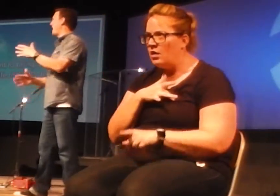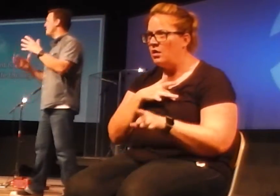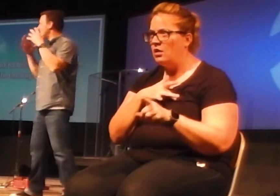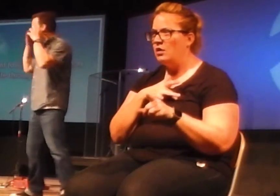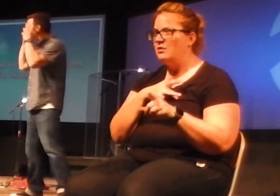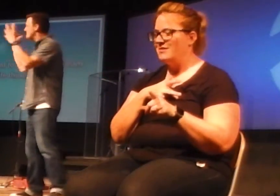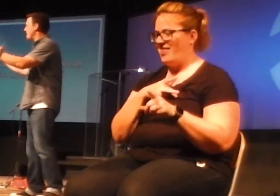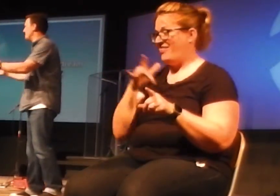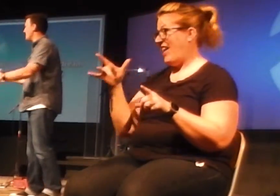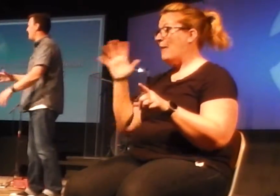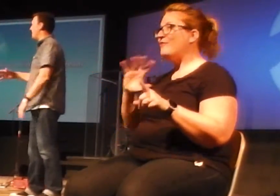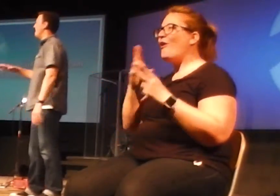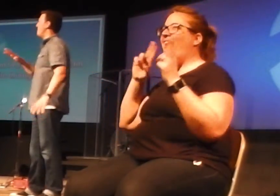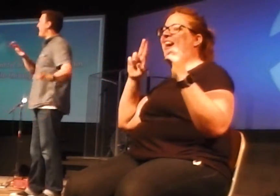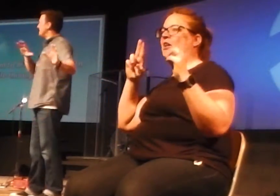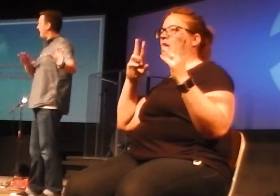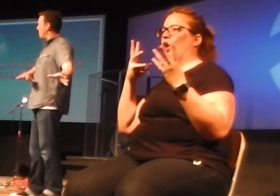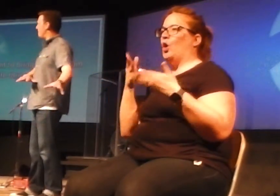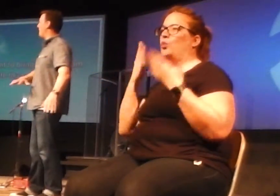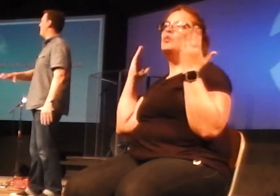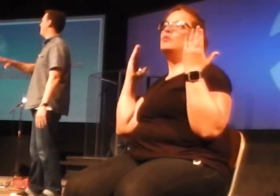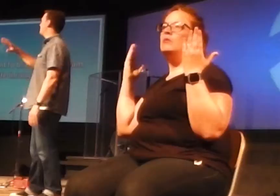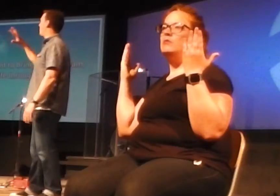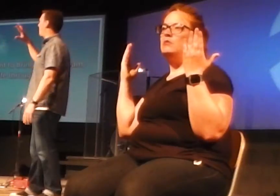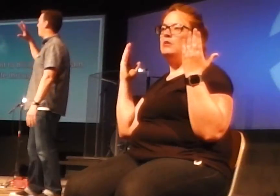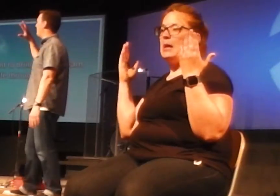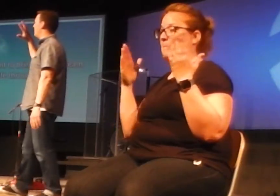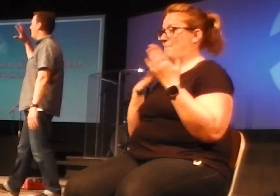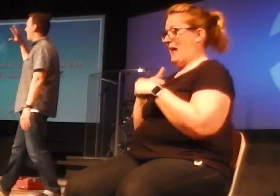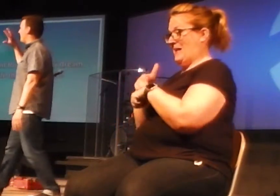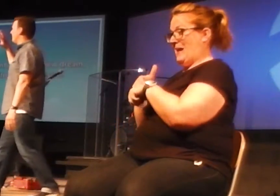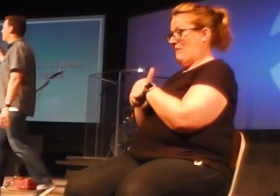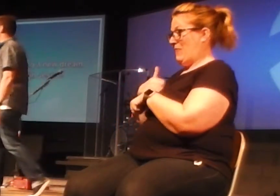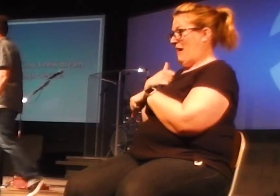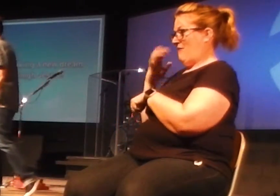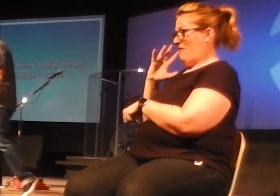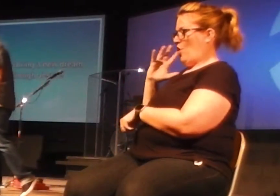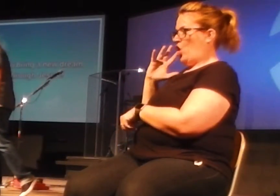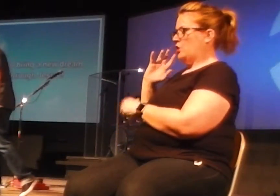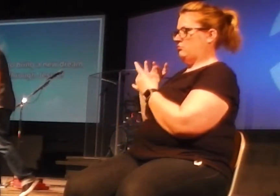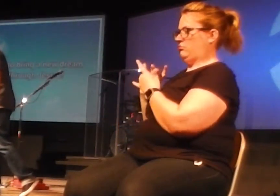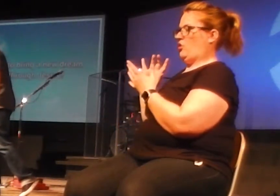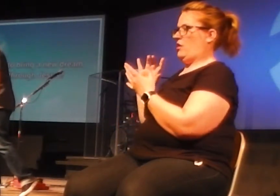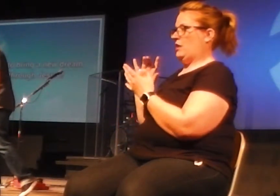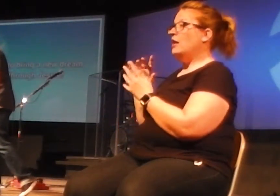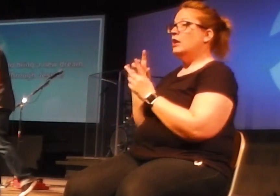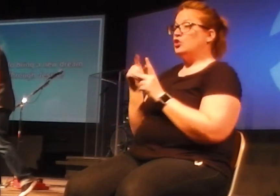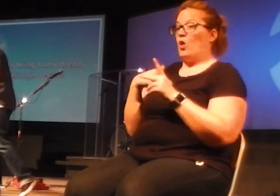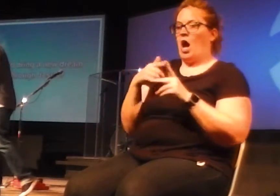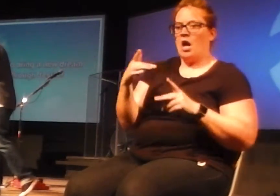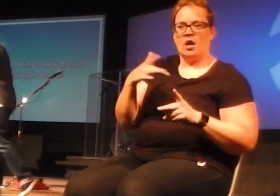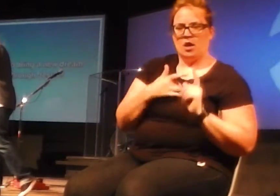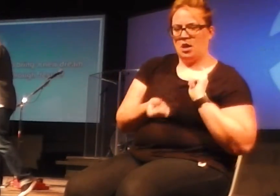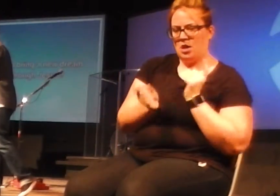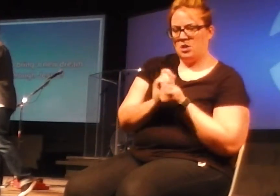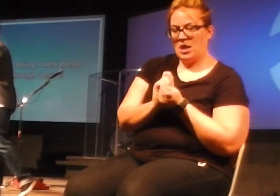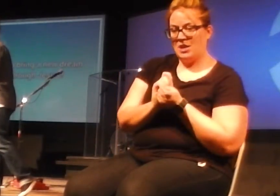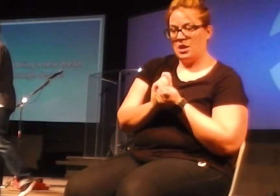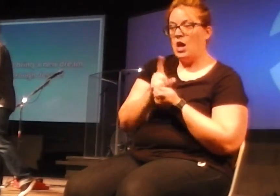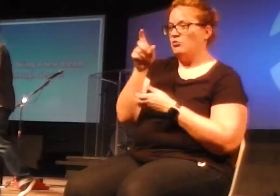I just had this sense, like, that time of my life is gone. And the person that's going to come back to Indiana and step off this van is going